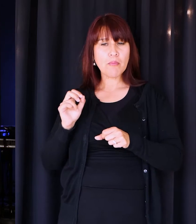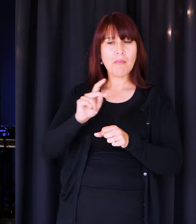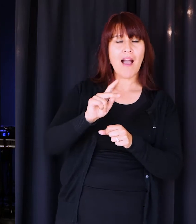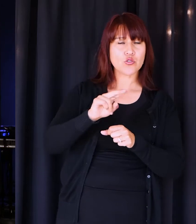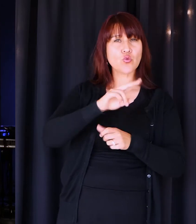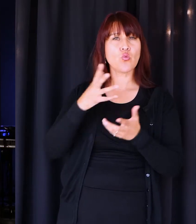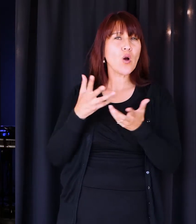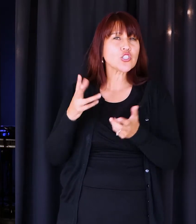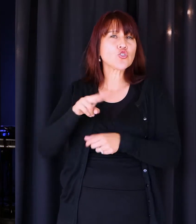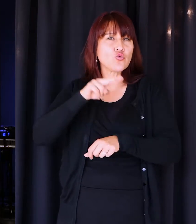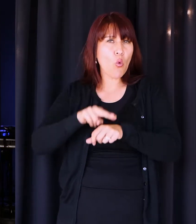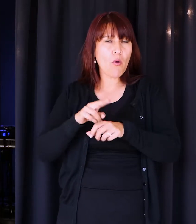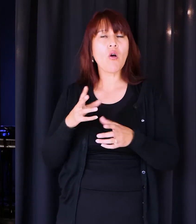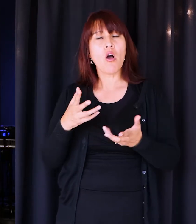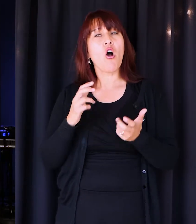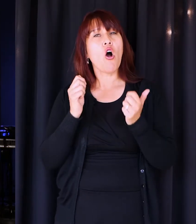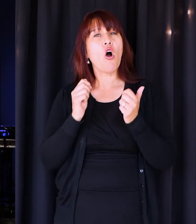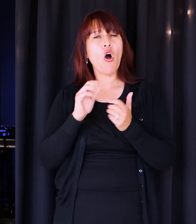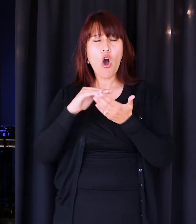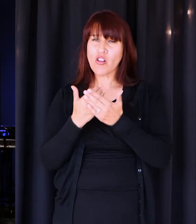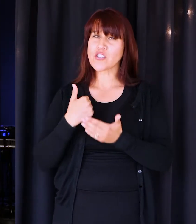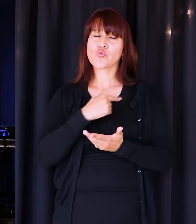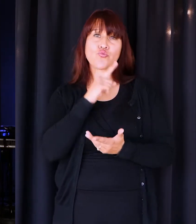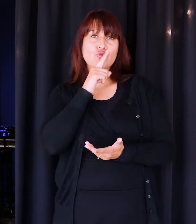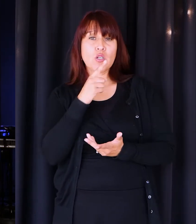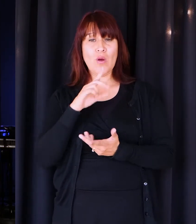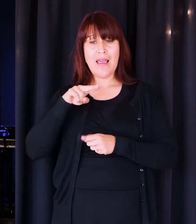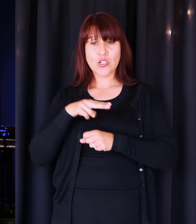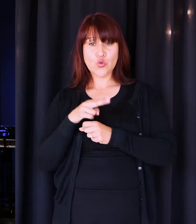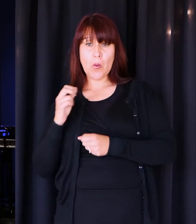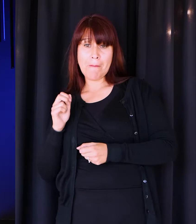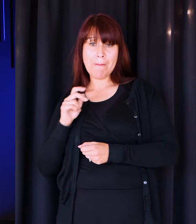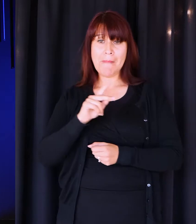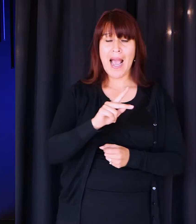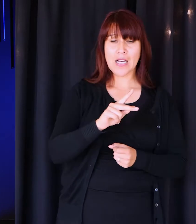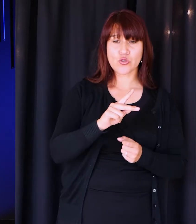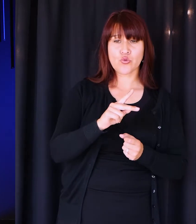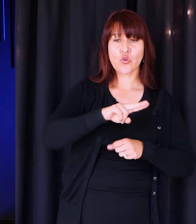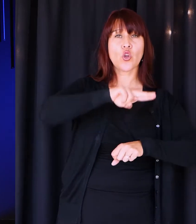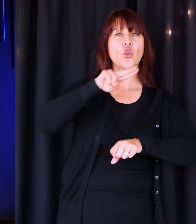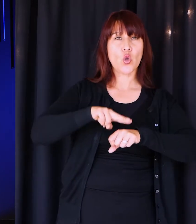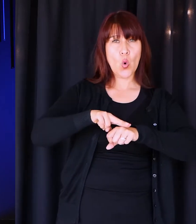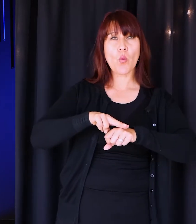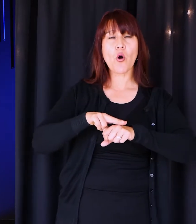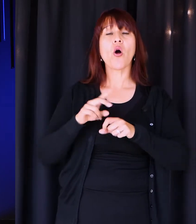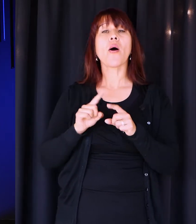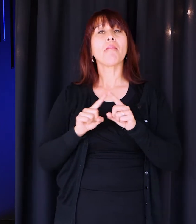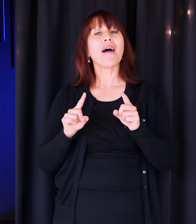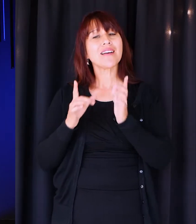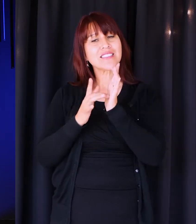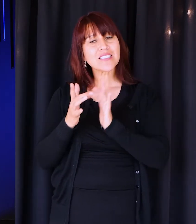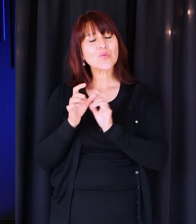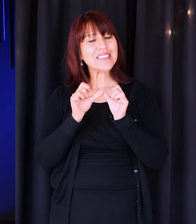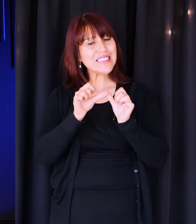think that's actually the problem. All of us will naturally be pulled back towards normal. So Jesus was